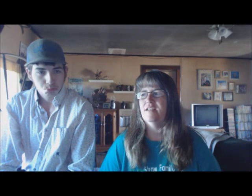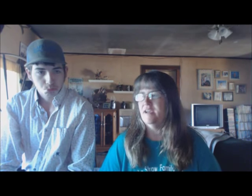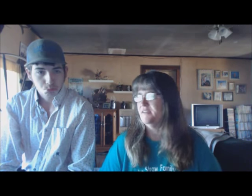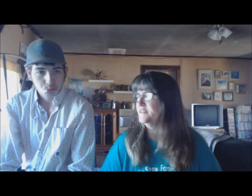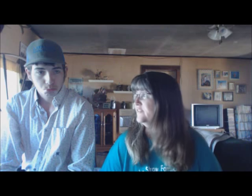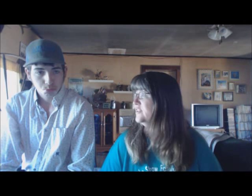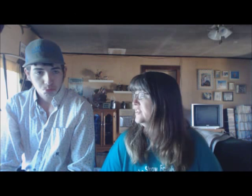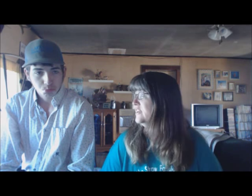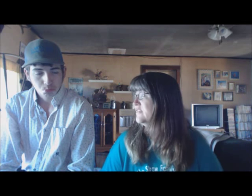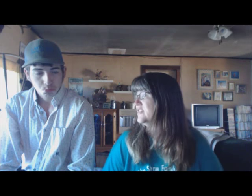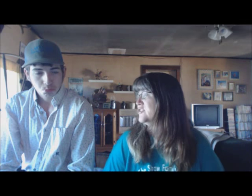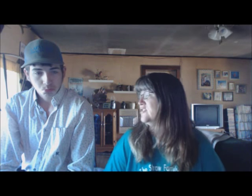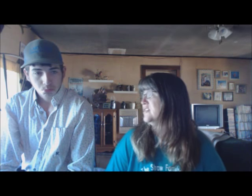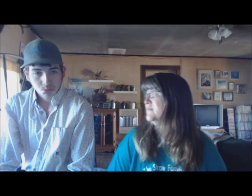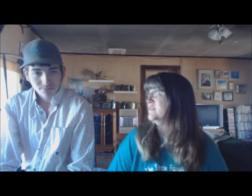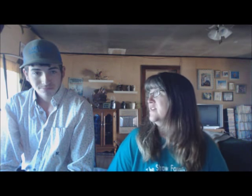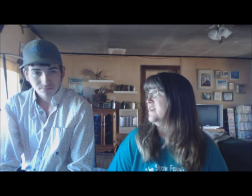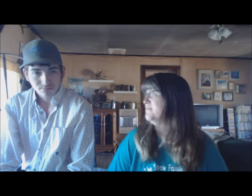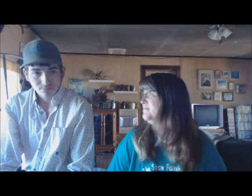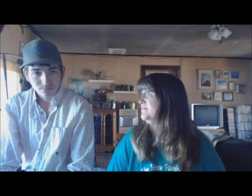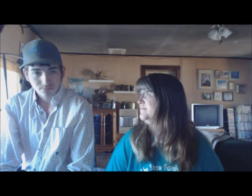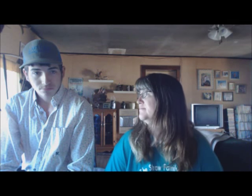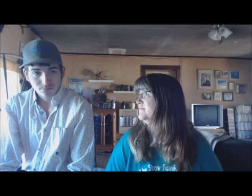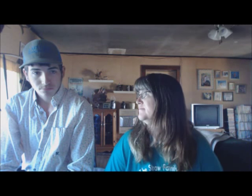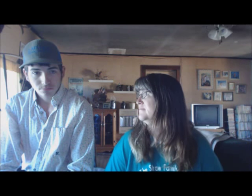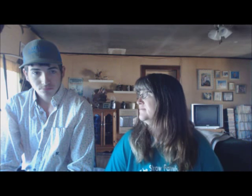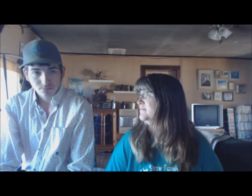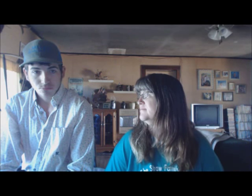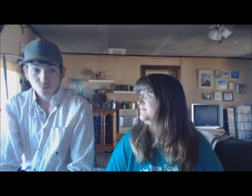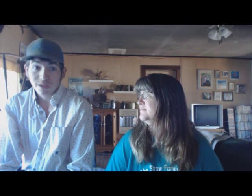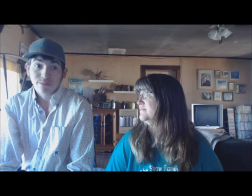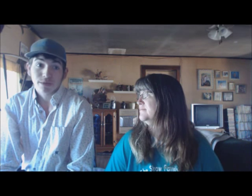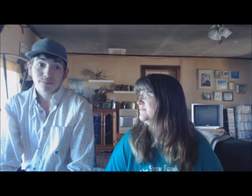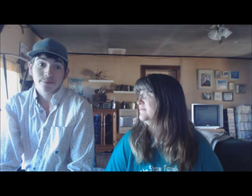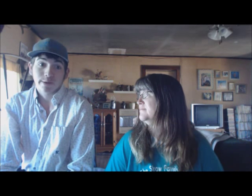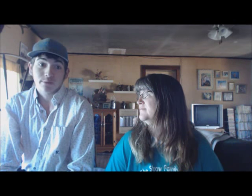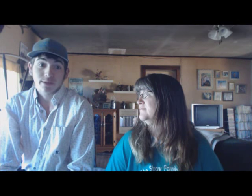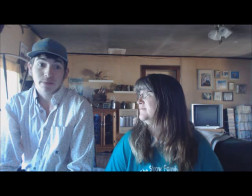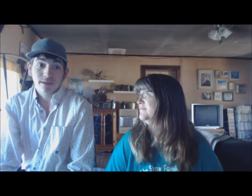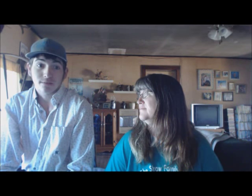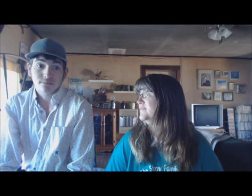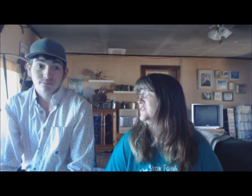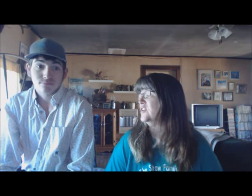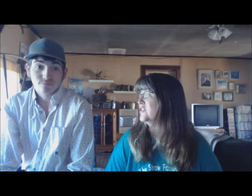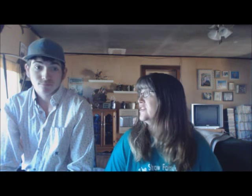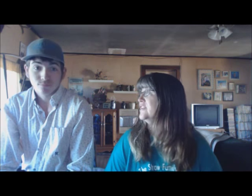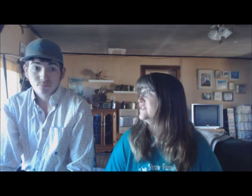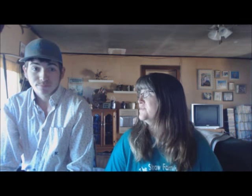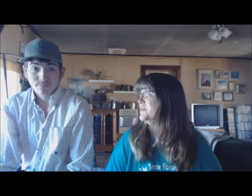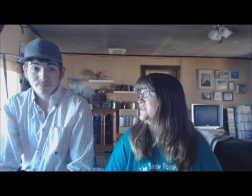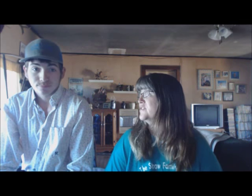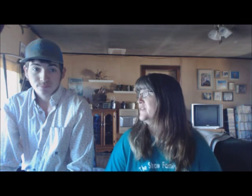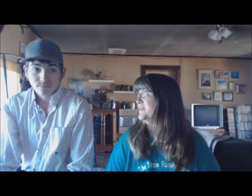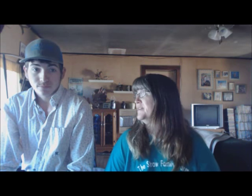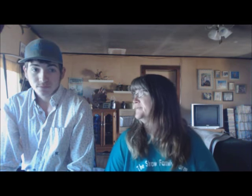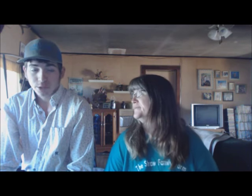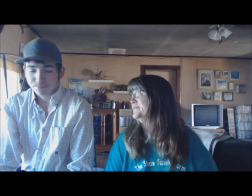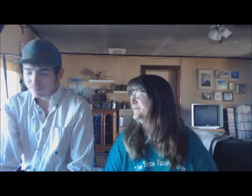Alright. if you get everything stirred up, what's going to happen? We're to be up creeps that path. Because all you're going to hear is the pig scream, Yep.